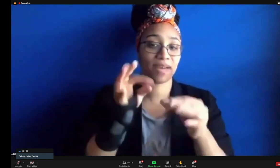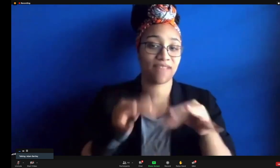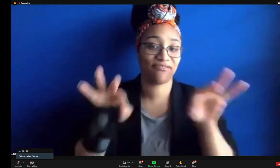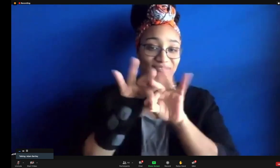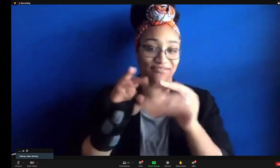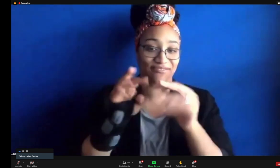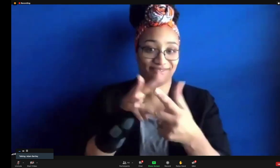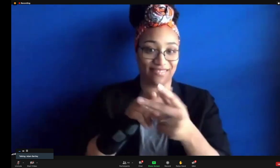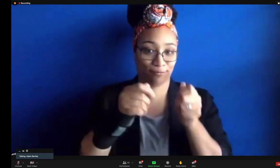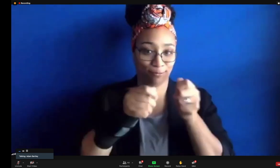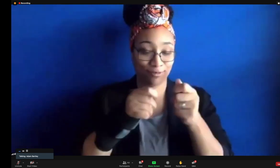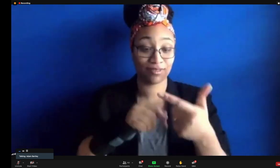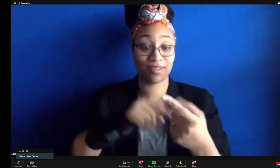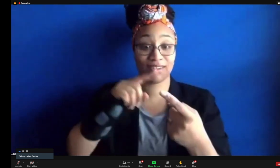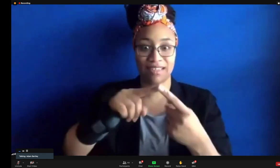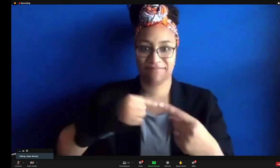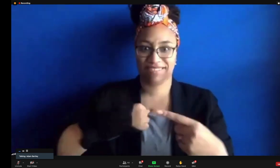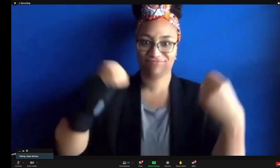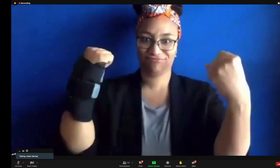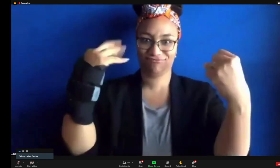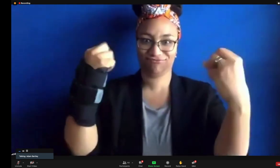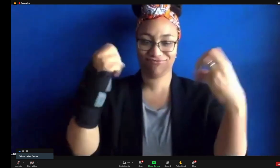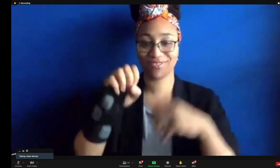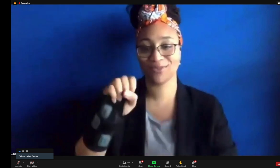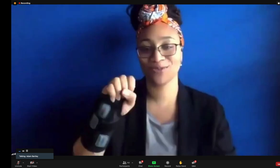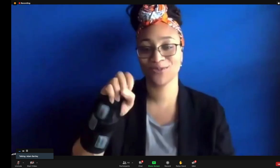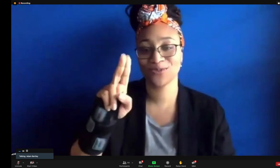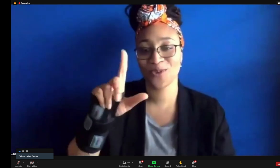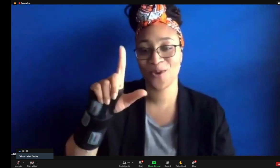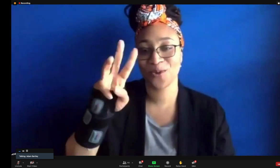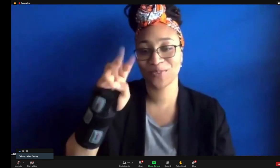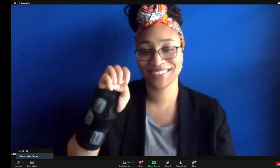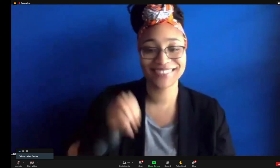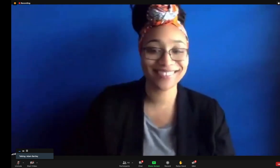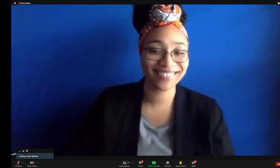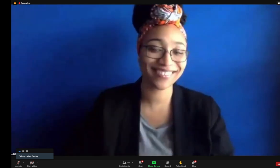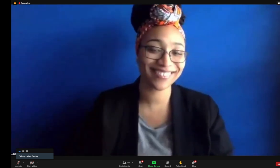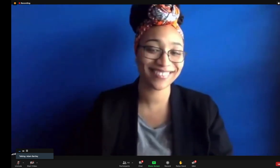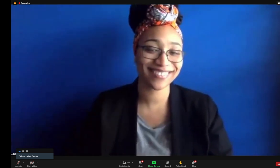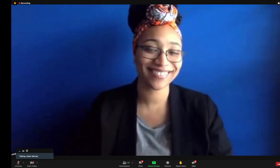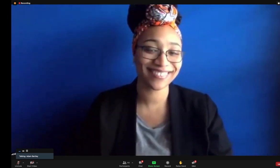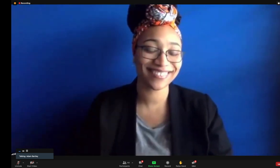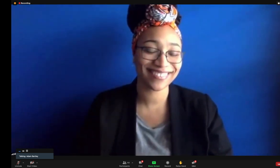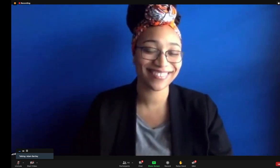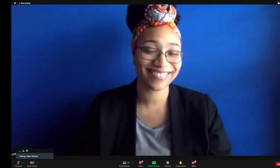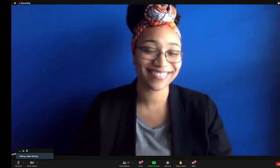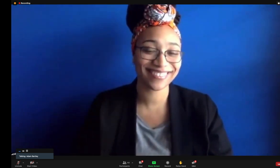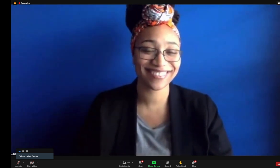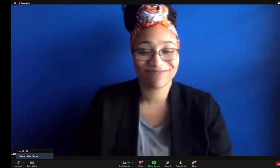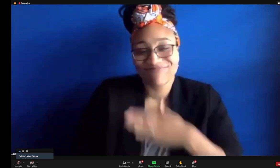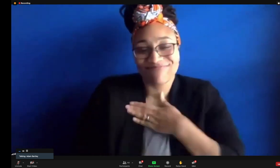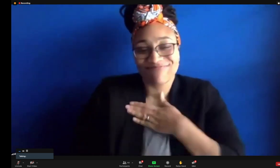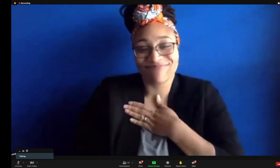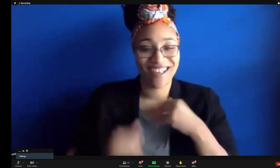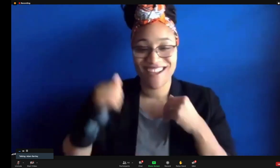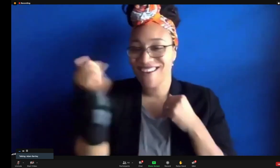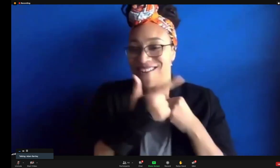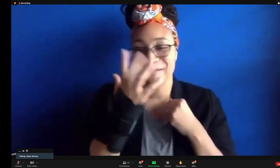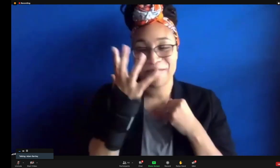So, I Am Enough, I'd worked as a director. The other one sold me. worked as on-screen talent. Amazing, amazing experience.